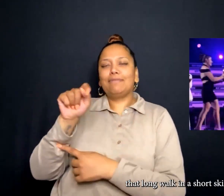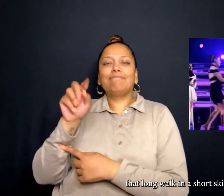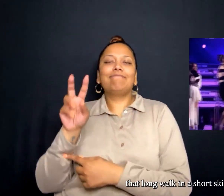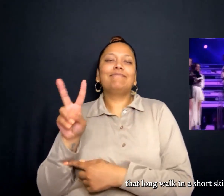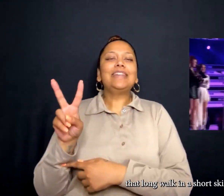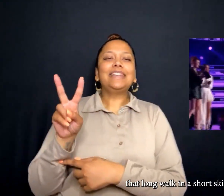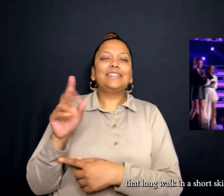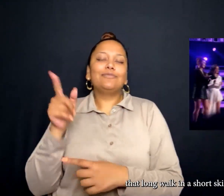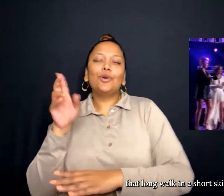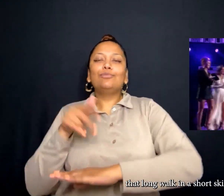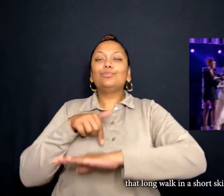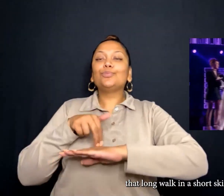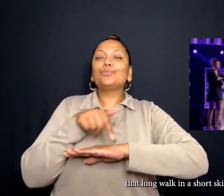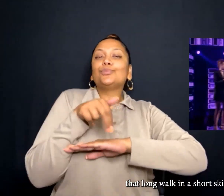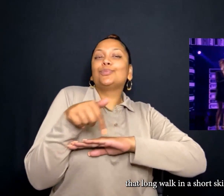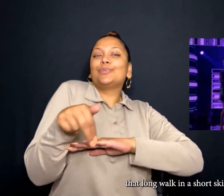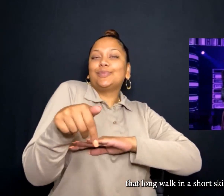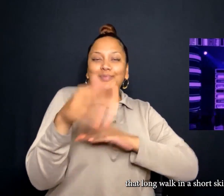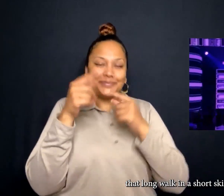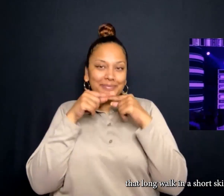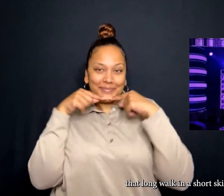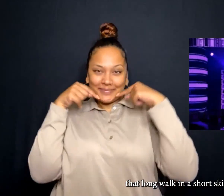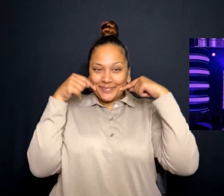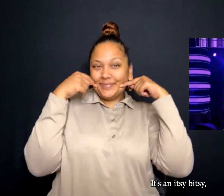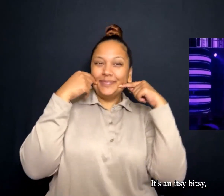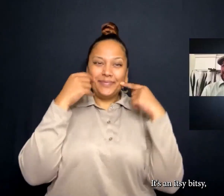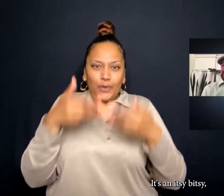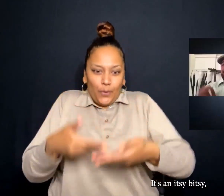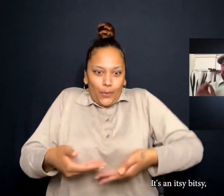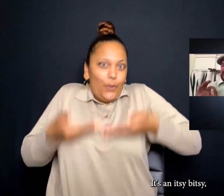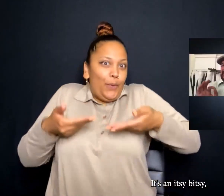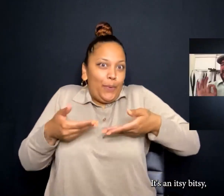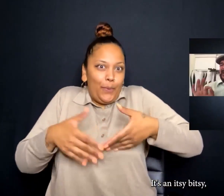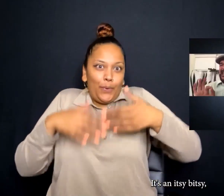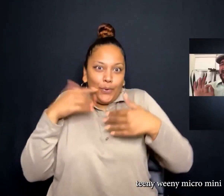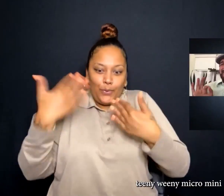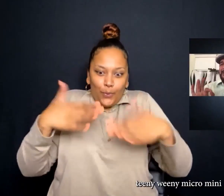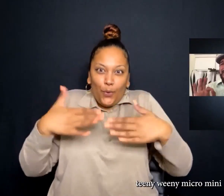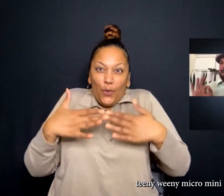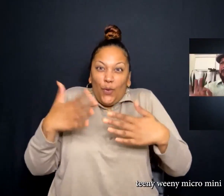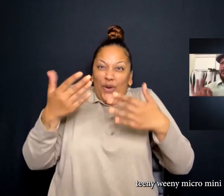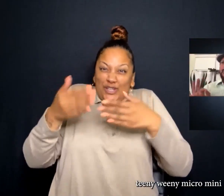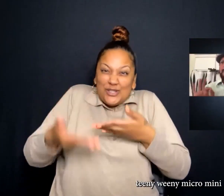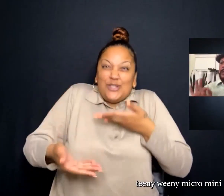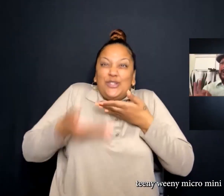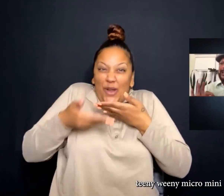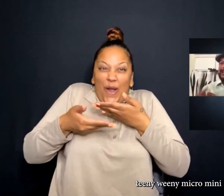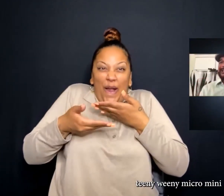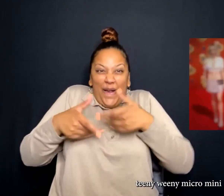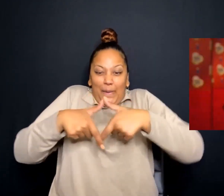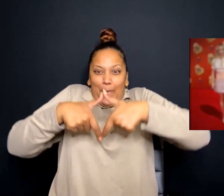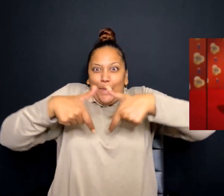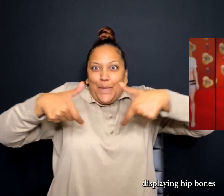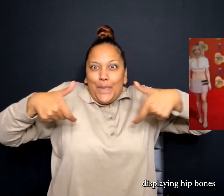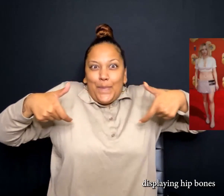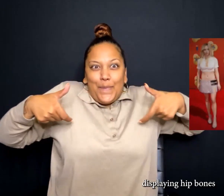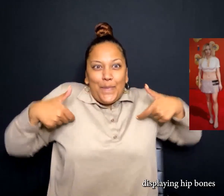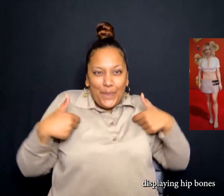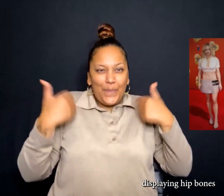walk in a short skirt. It's an itsy bitsy teeny weeny micro mini. Displaying